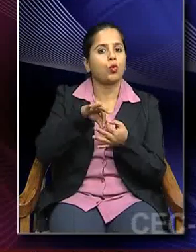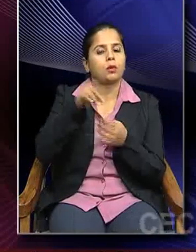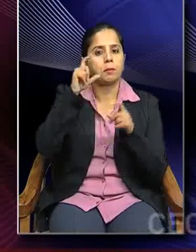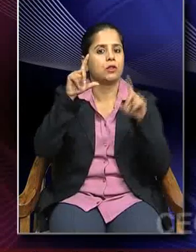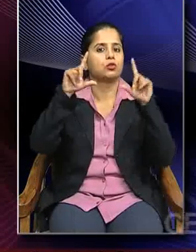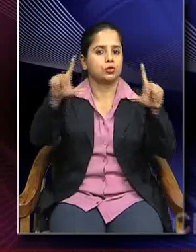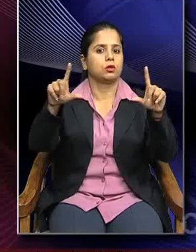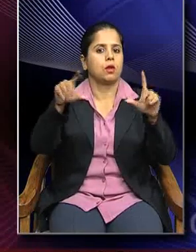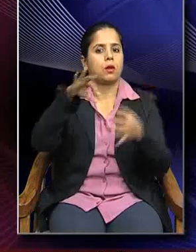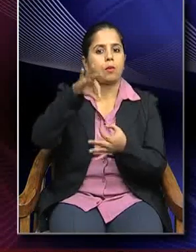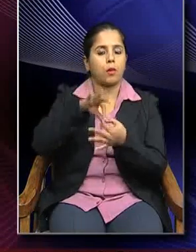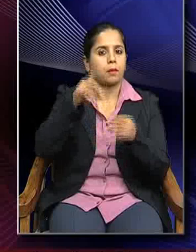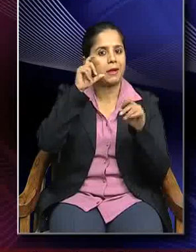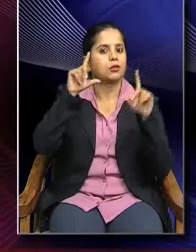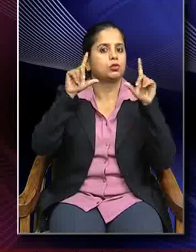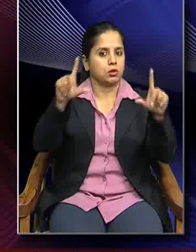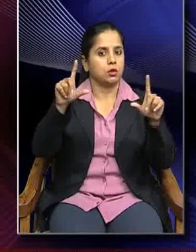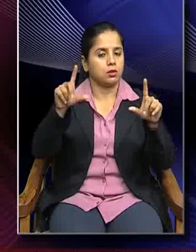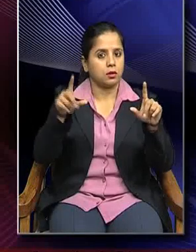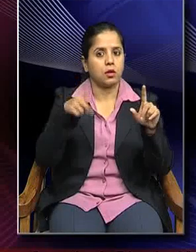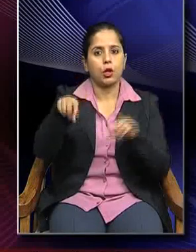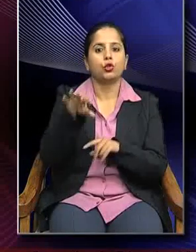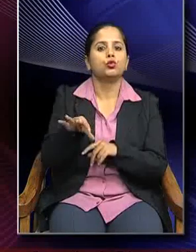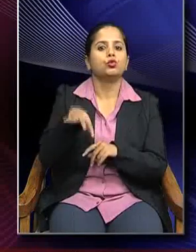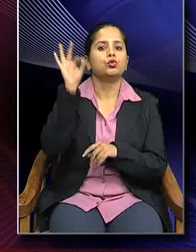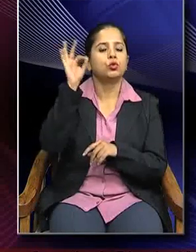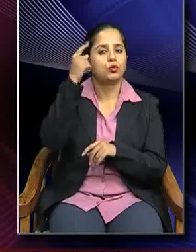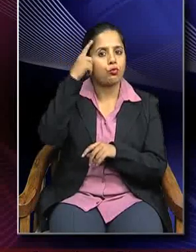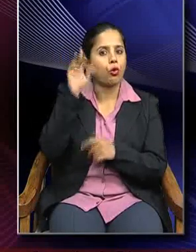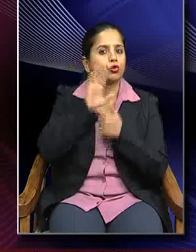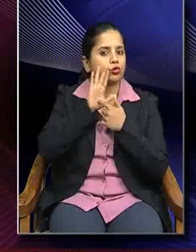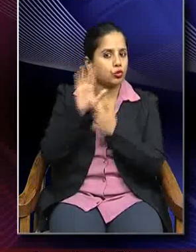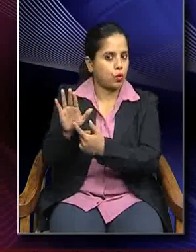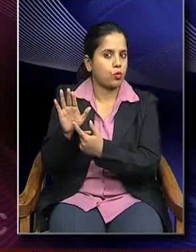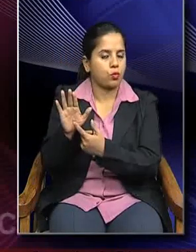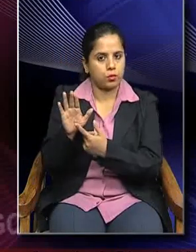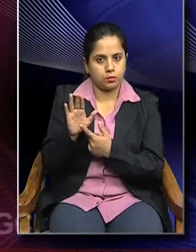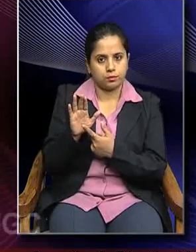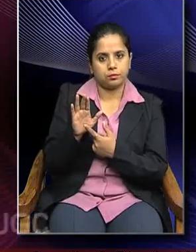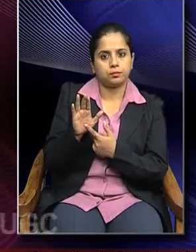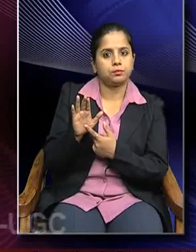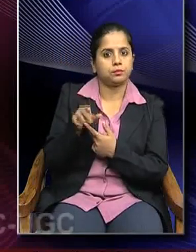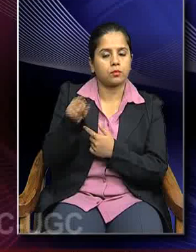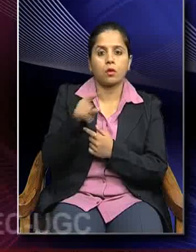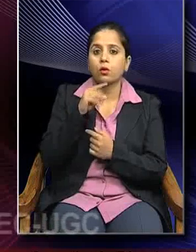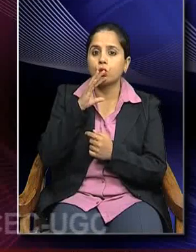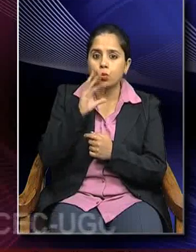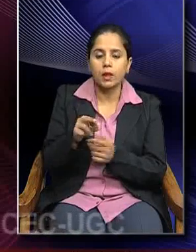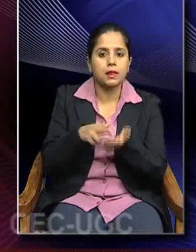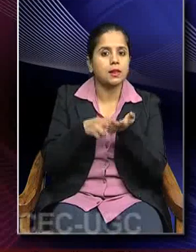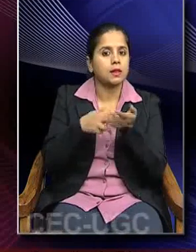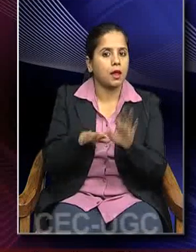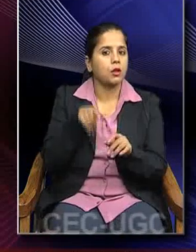it is the image of the Buddha that is chosen to represent this realistic natural